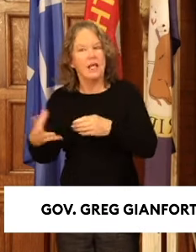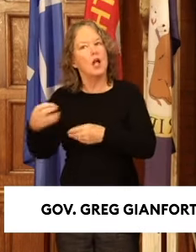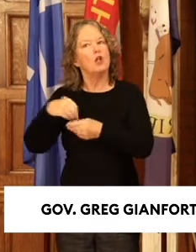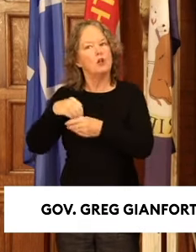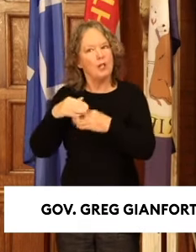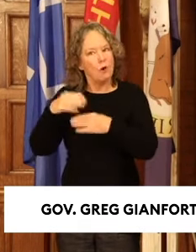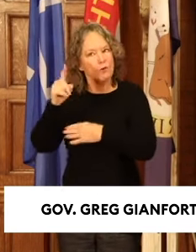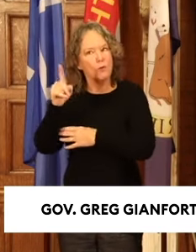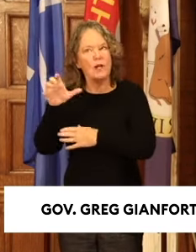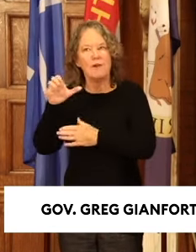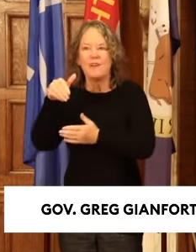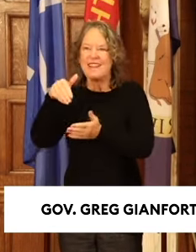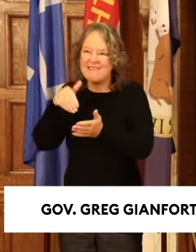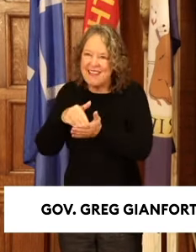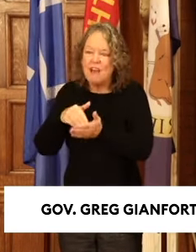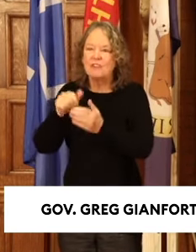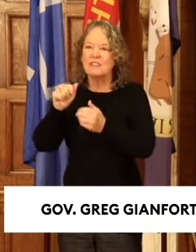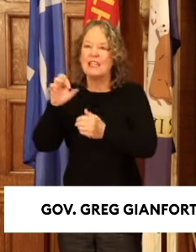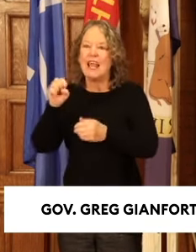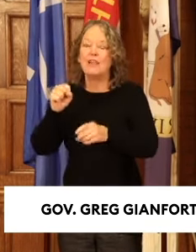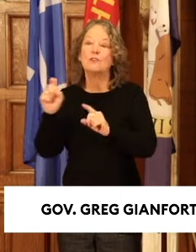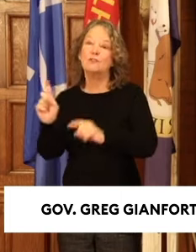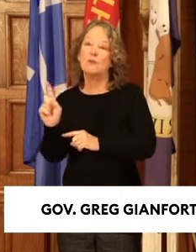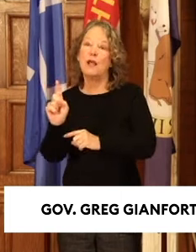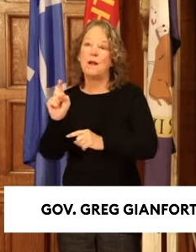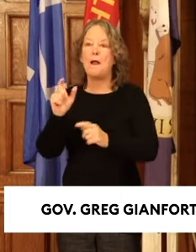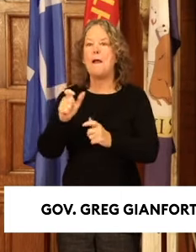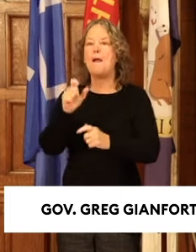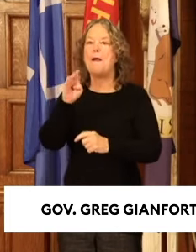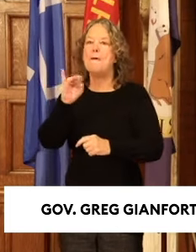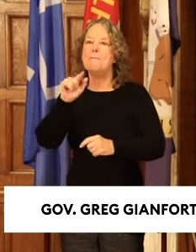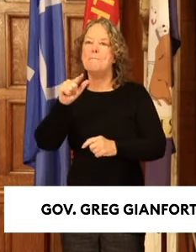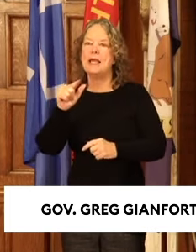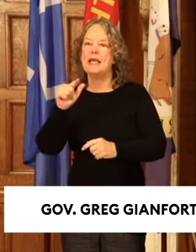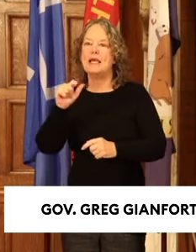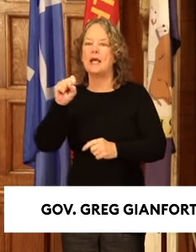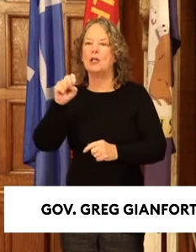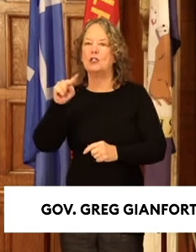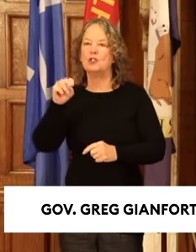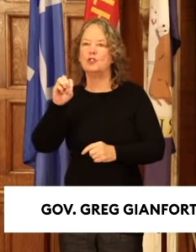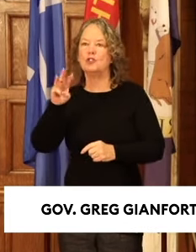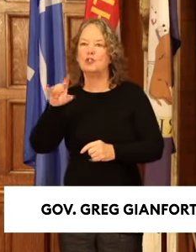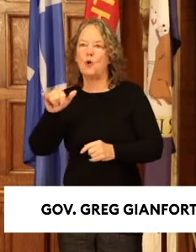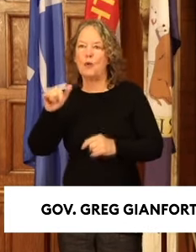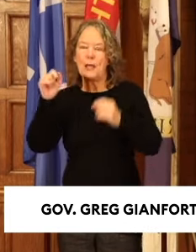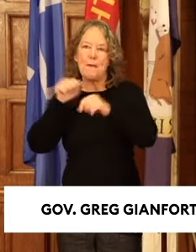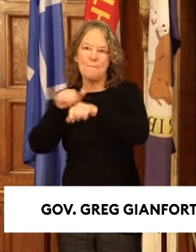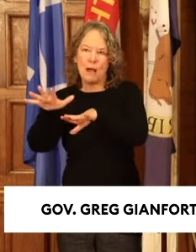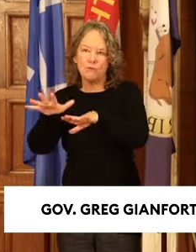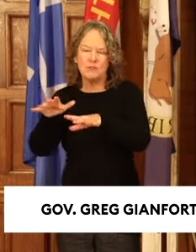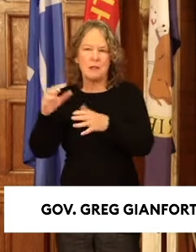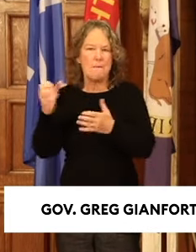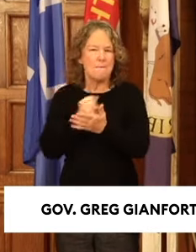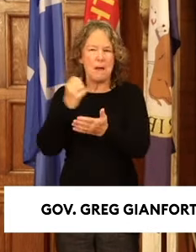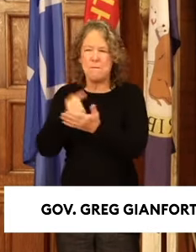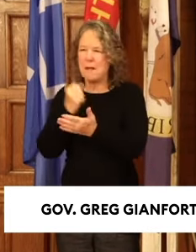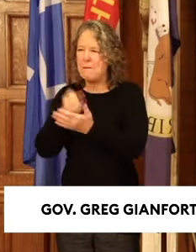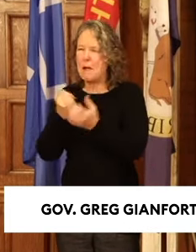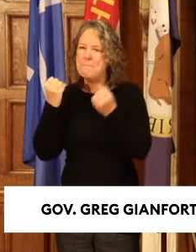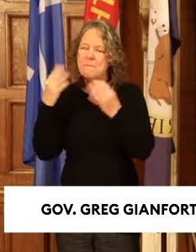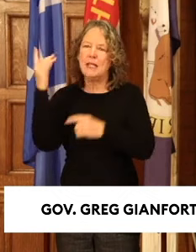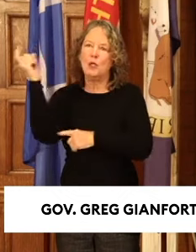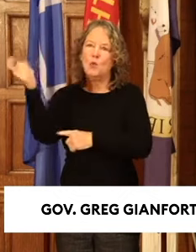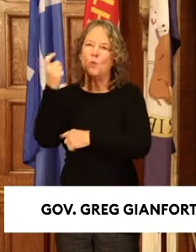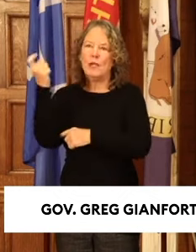,000 acres in the big snowies alone. We've been able to chalk up so many wins because our mission is clear.